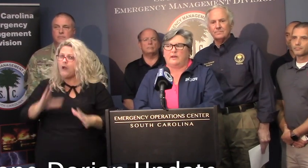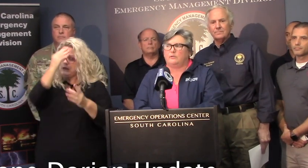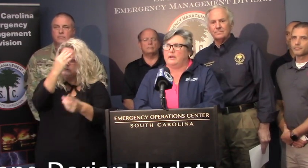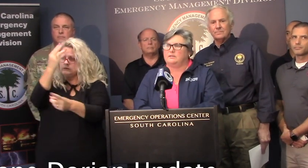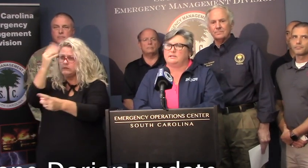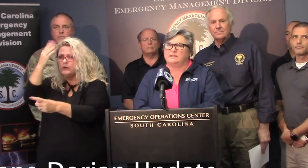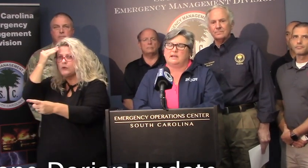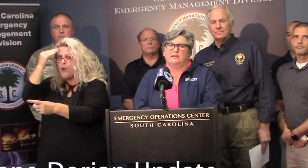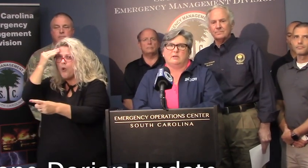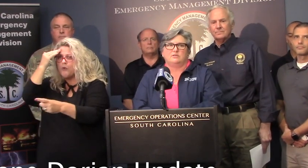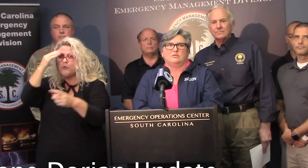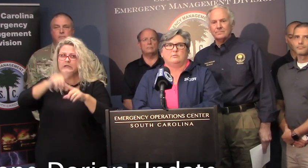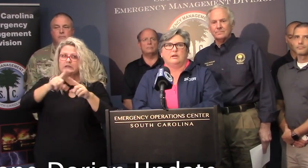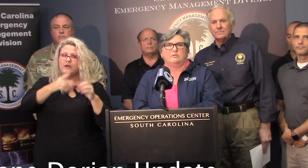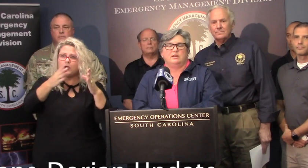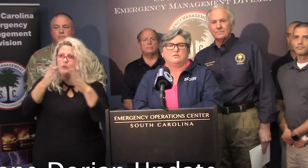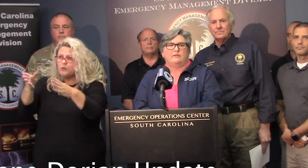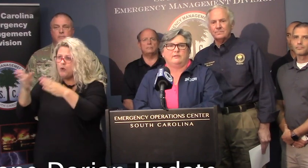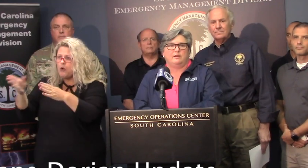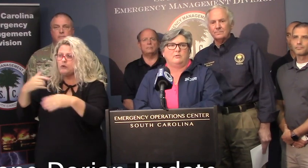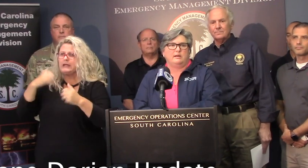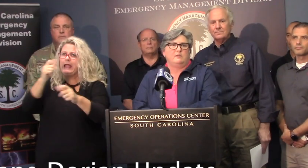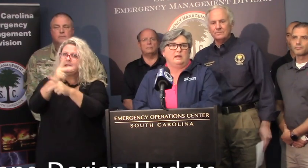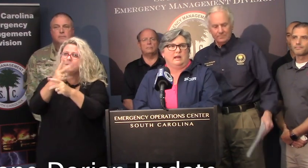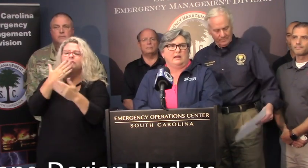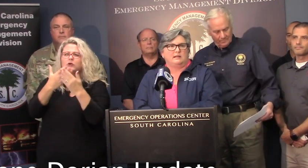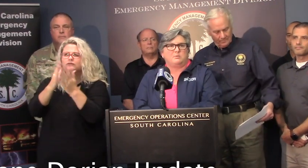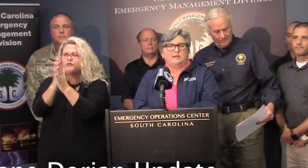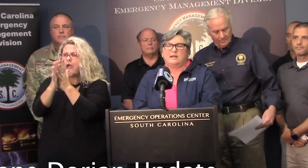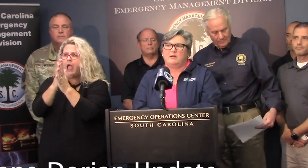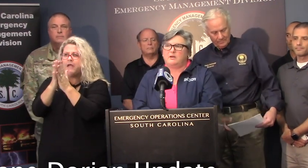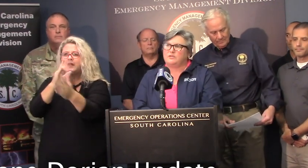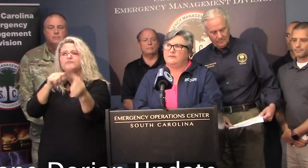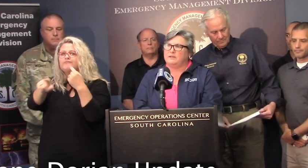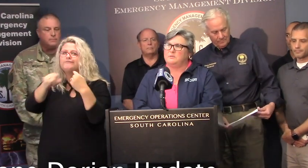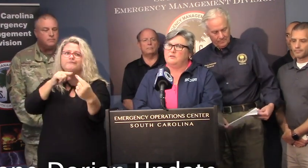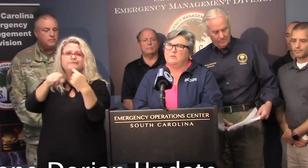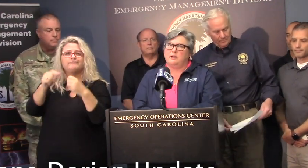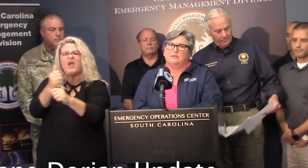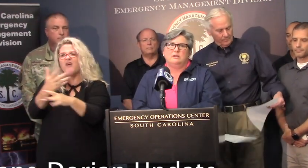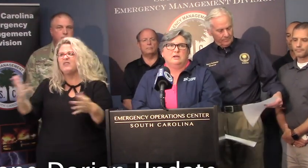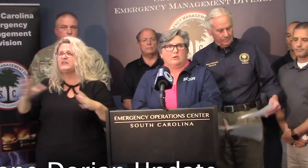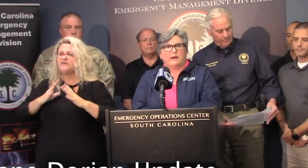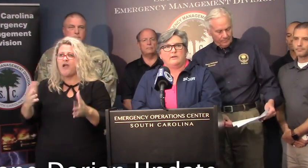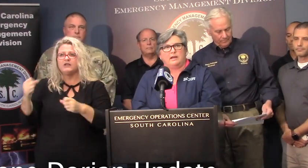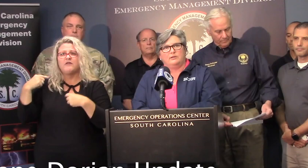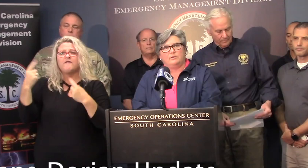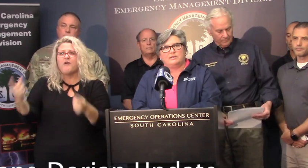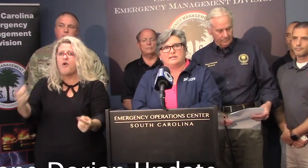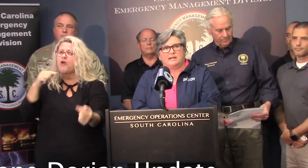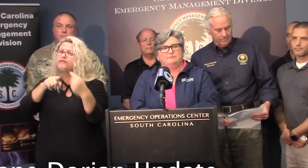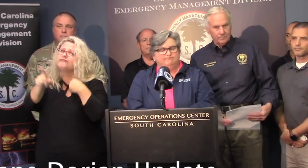vital routes in the state to make sure that we're able to keep traffic flowing and at this point in time all traffic is moving well around